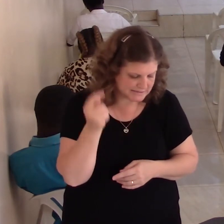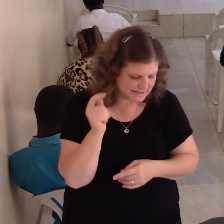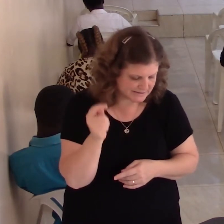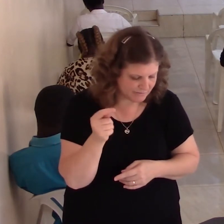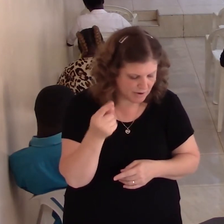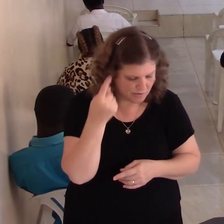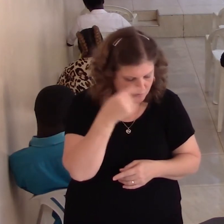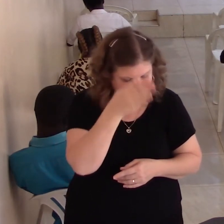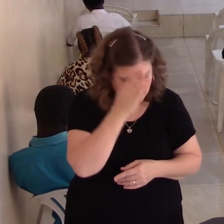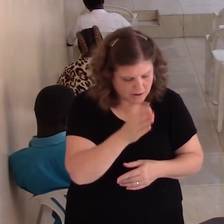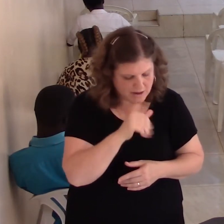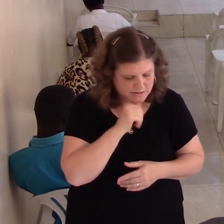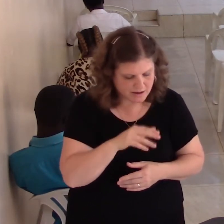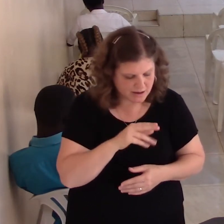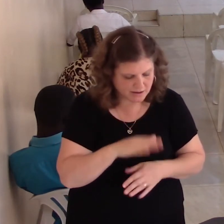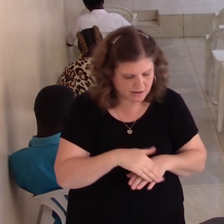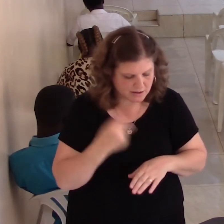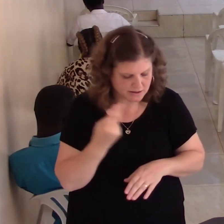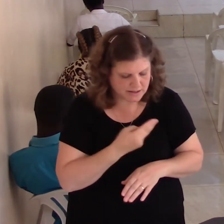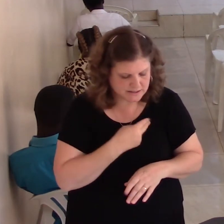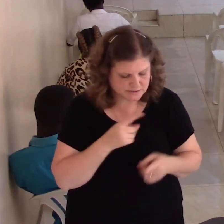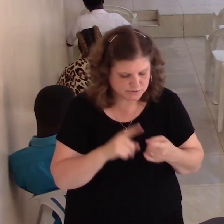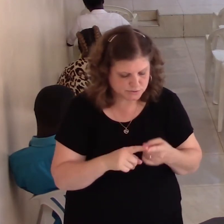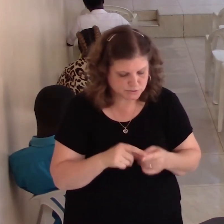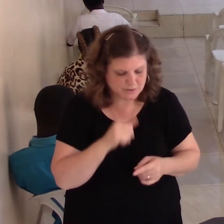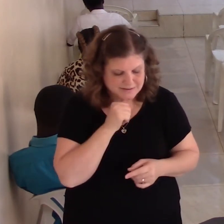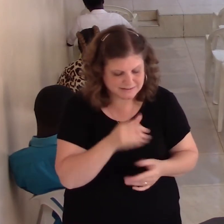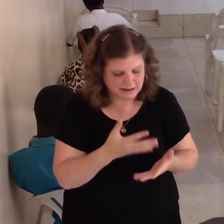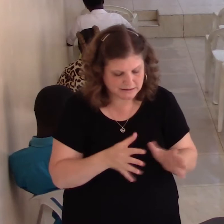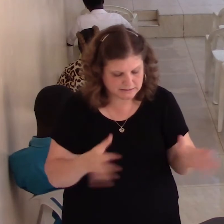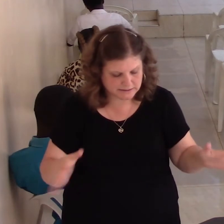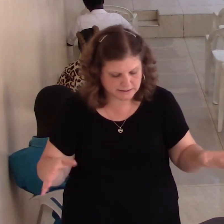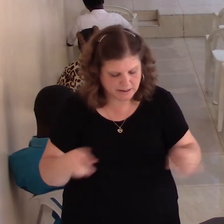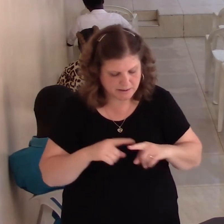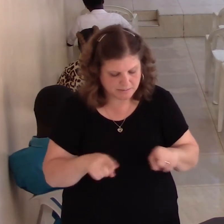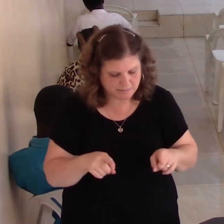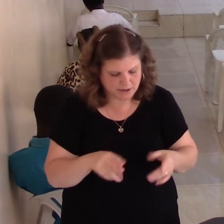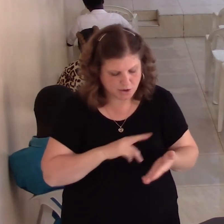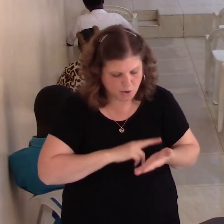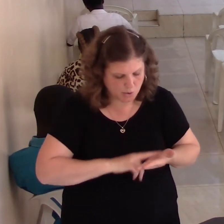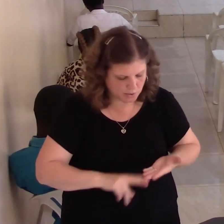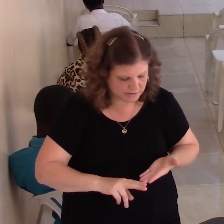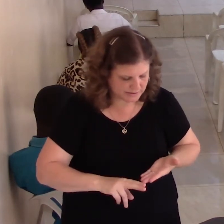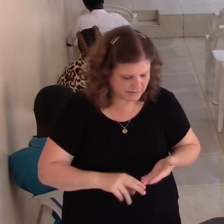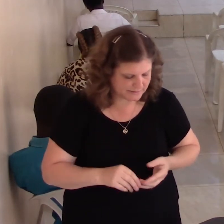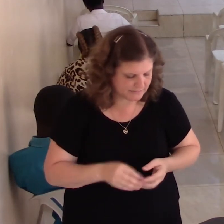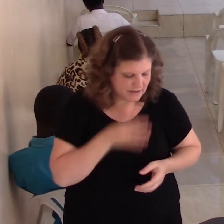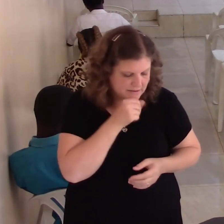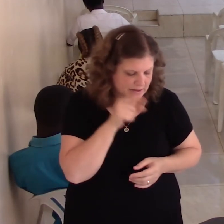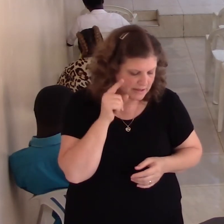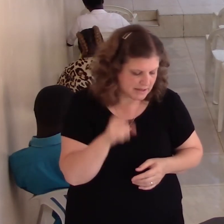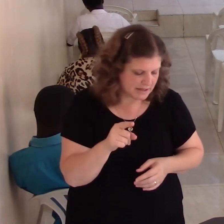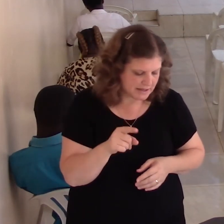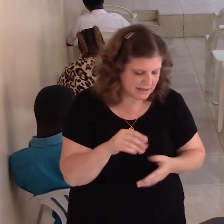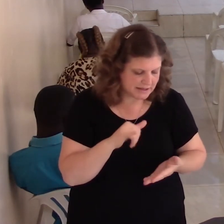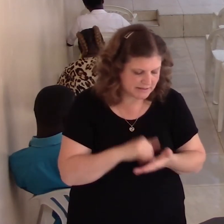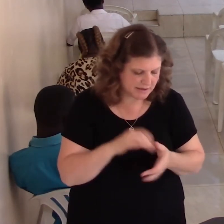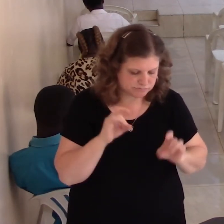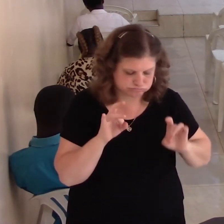despiseth not man, but God. He therefore that despiseth, despiseth not man, but